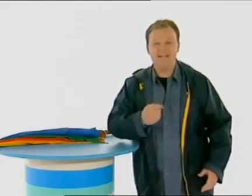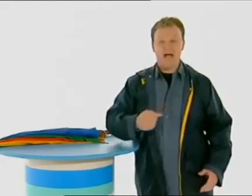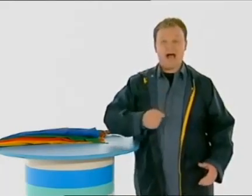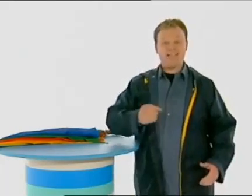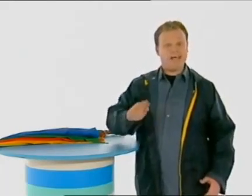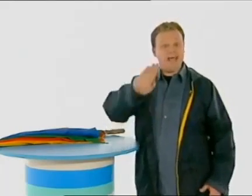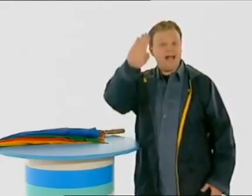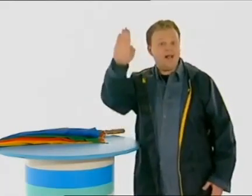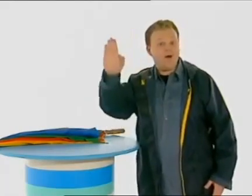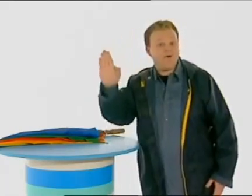I say hello,